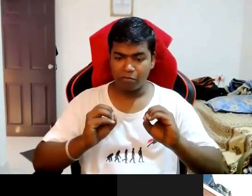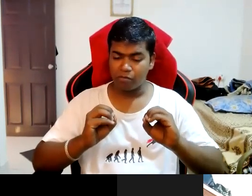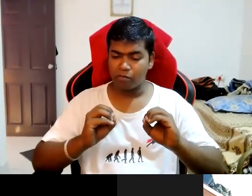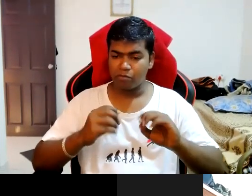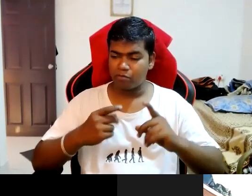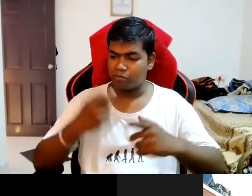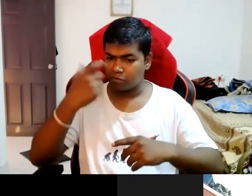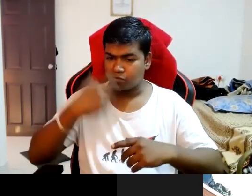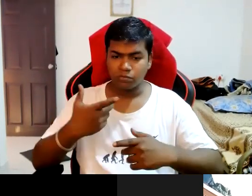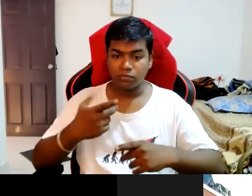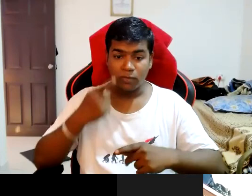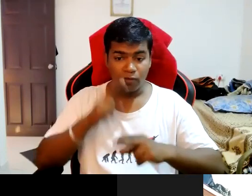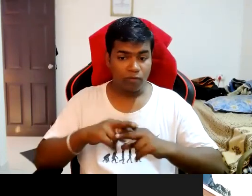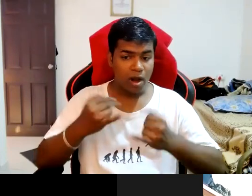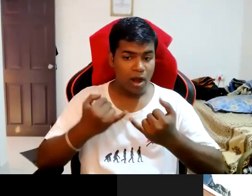you can overcome that